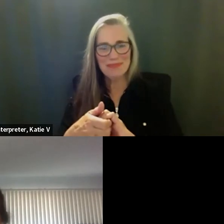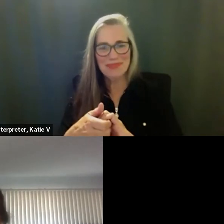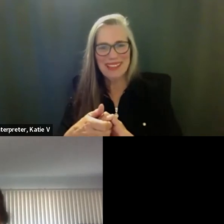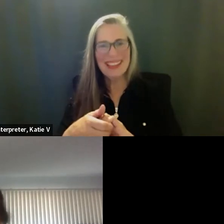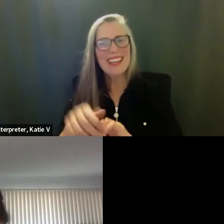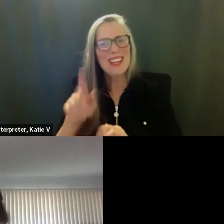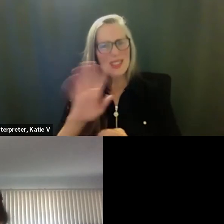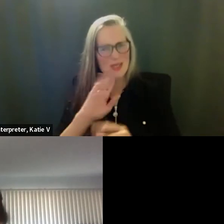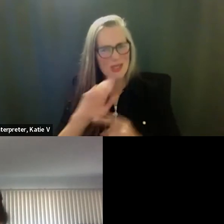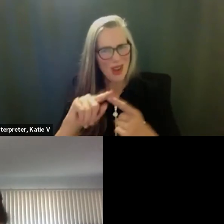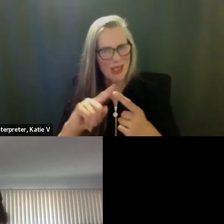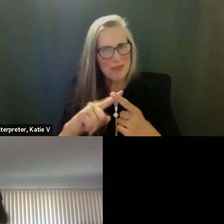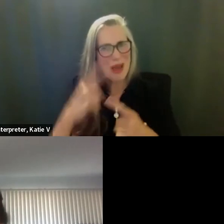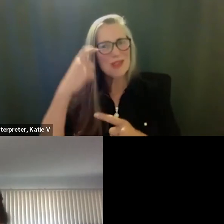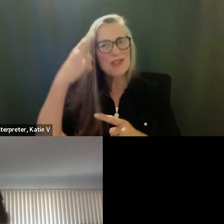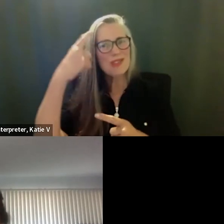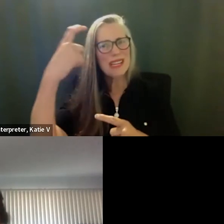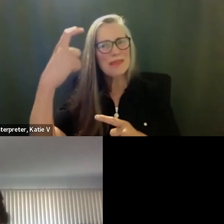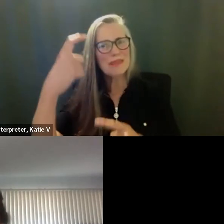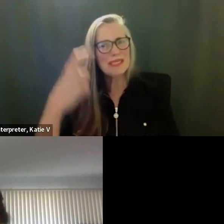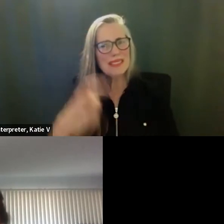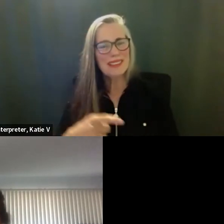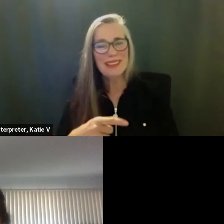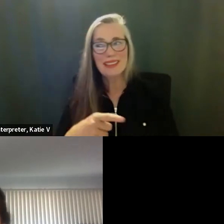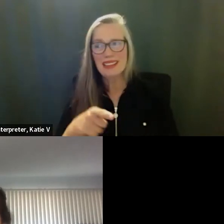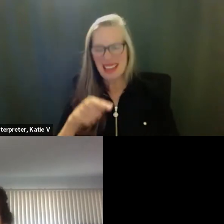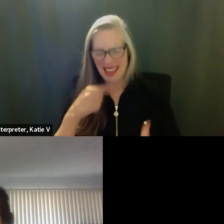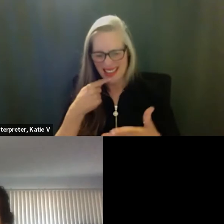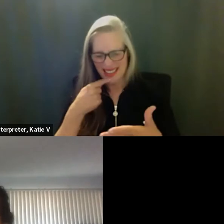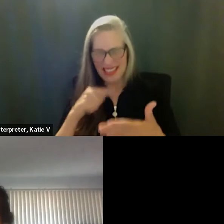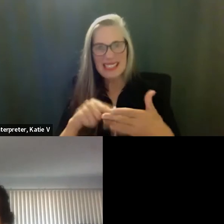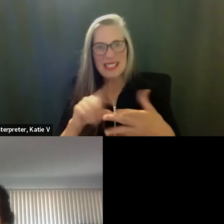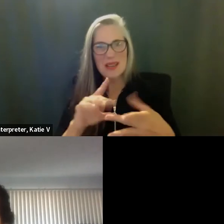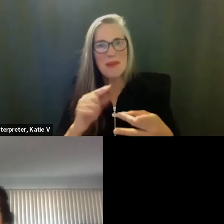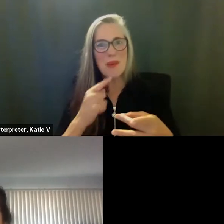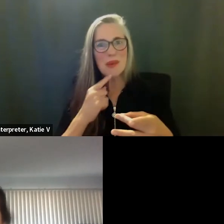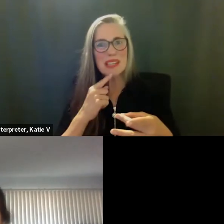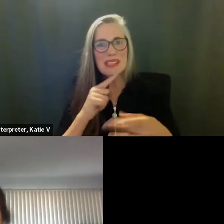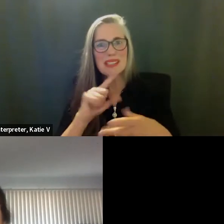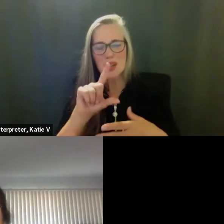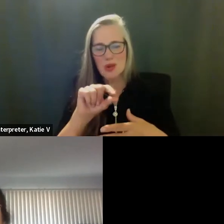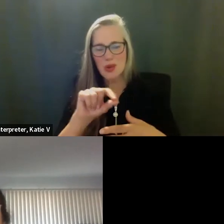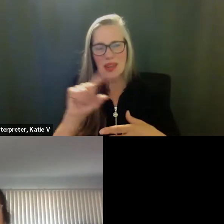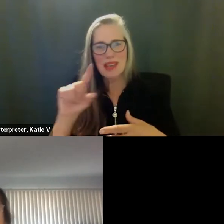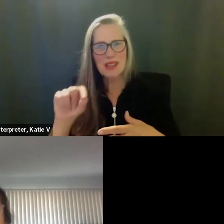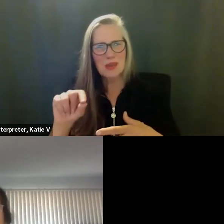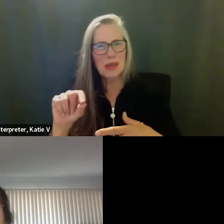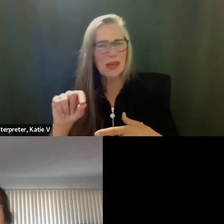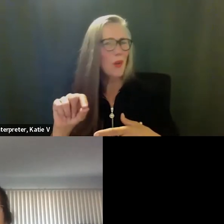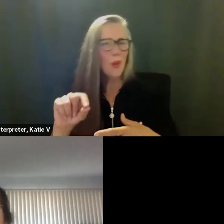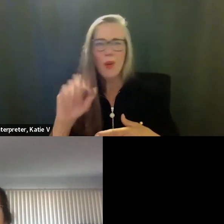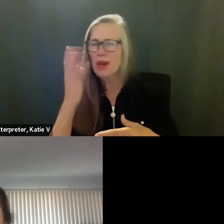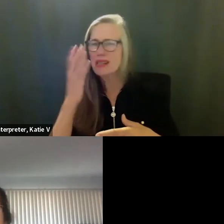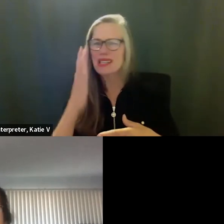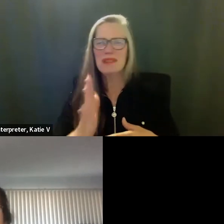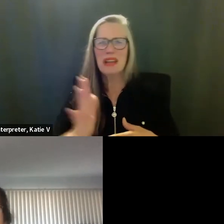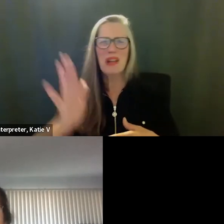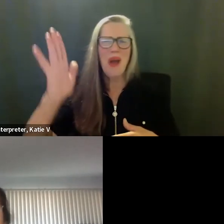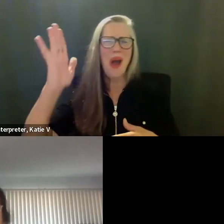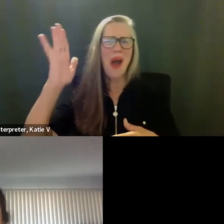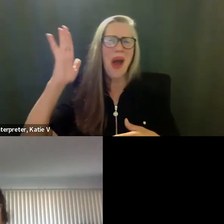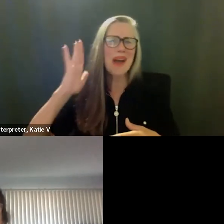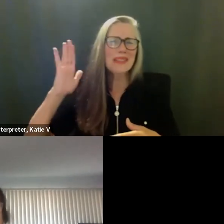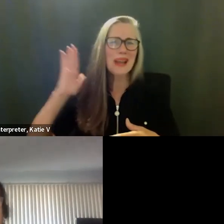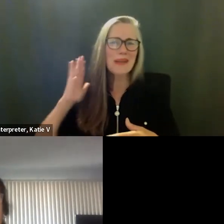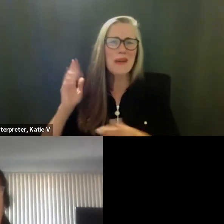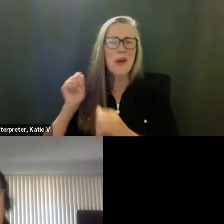seems like forever ago that the board, uh, passed the, the, the existence of this. But I'd love to just hear kind